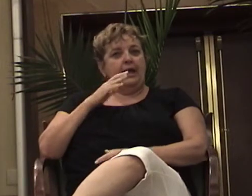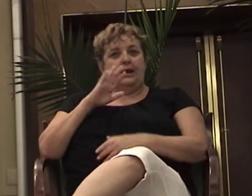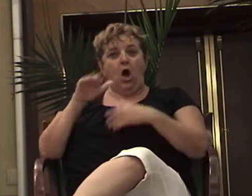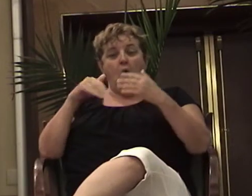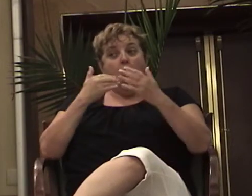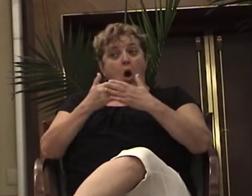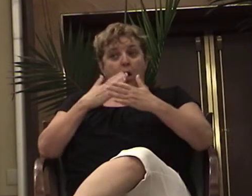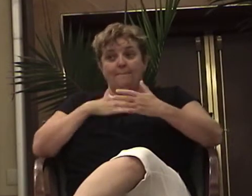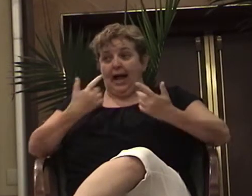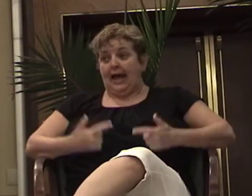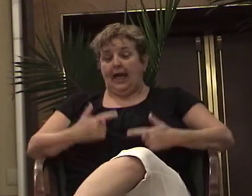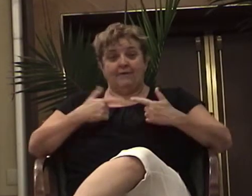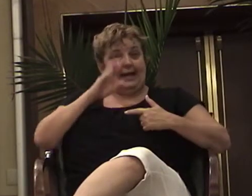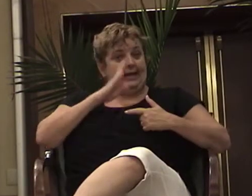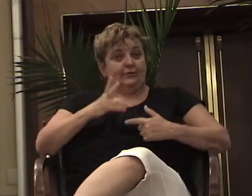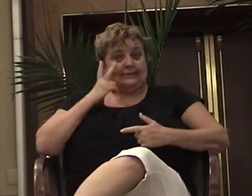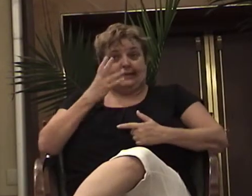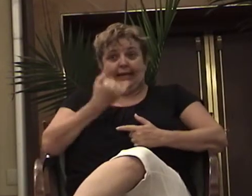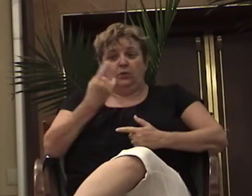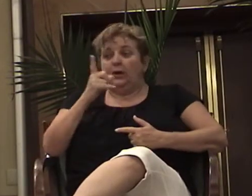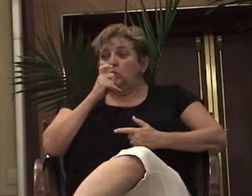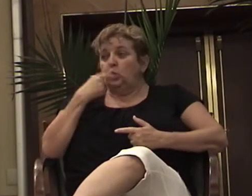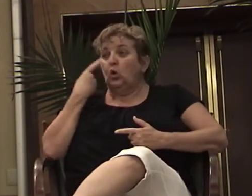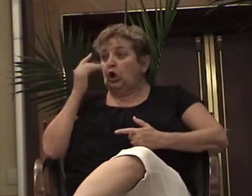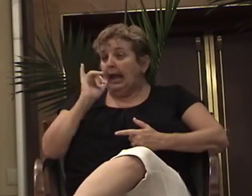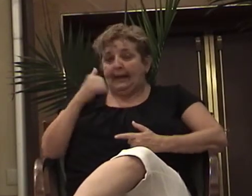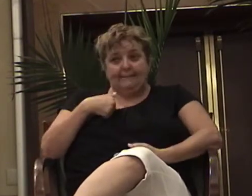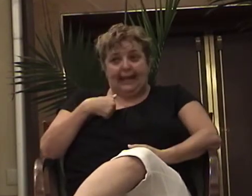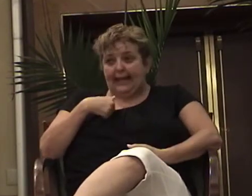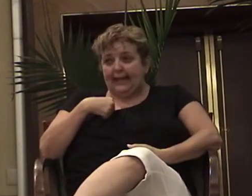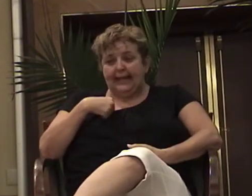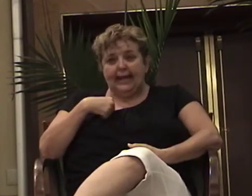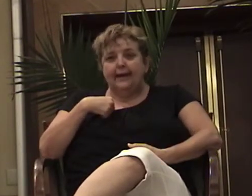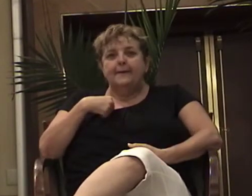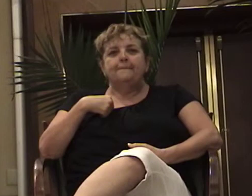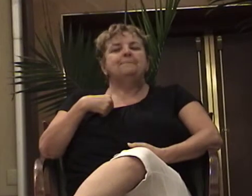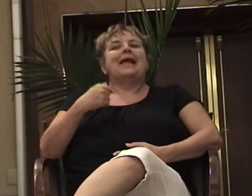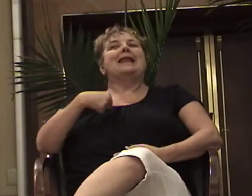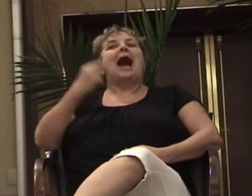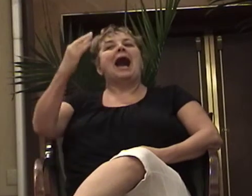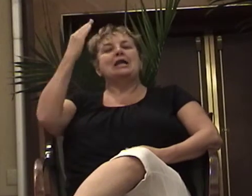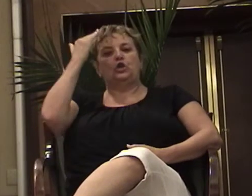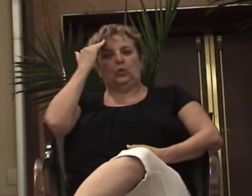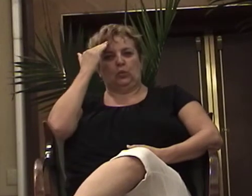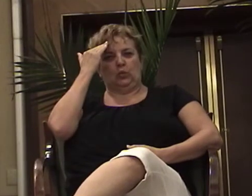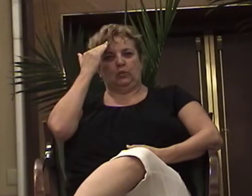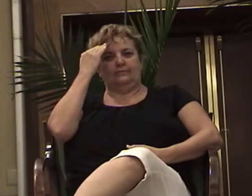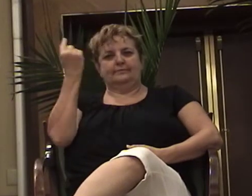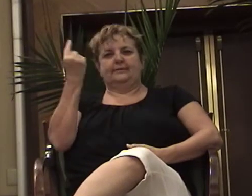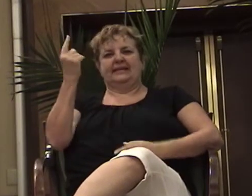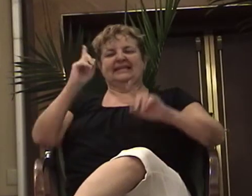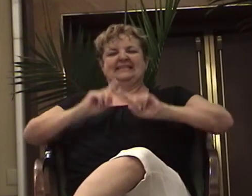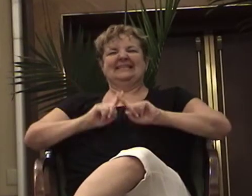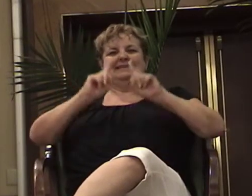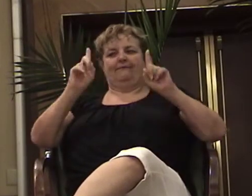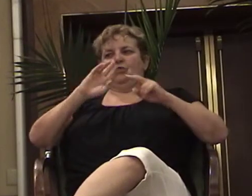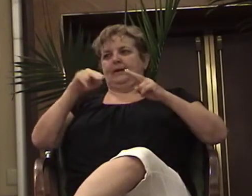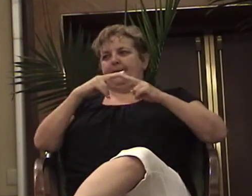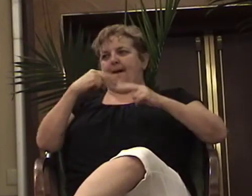at that time had ever seen anybody look like me. And I just knew that there was something different about me. My